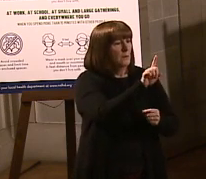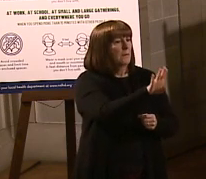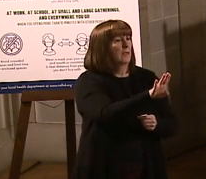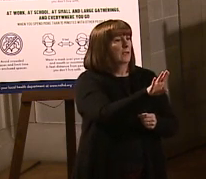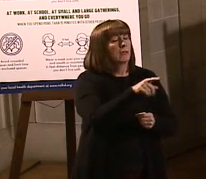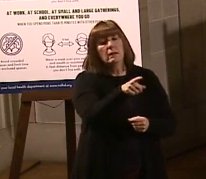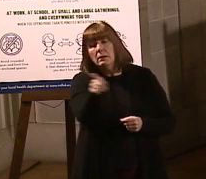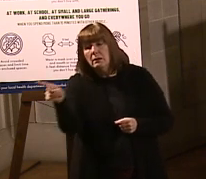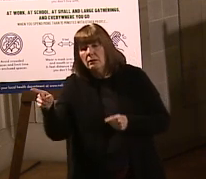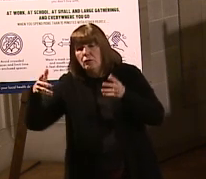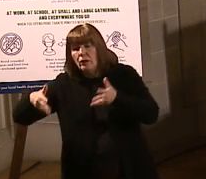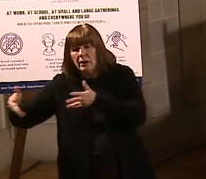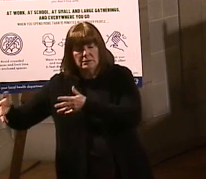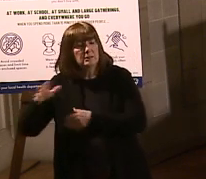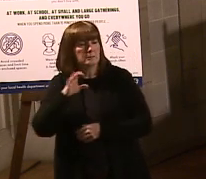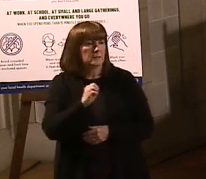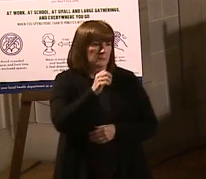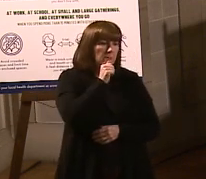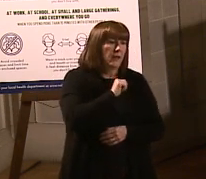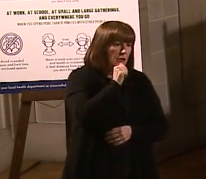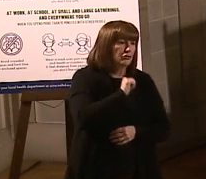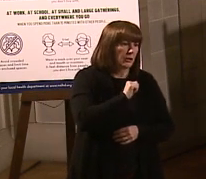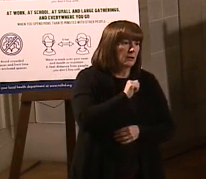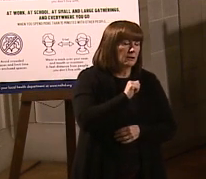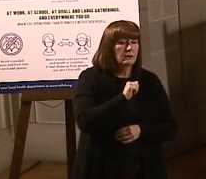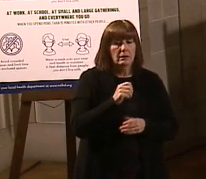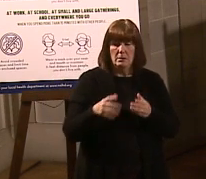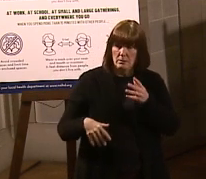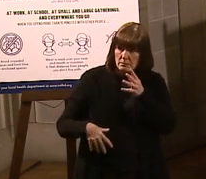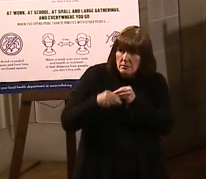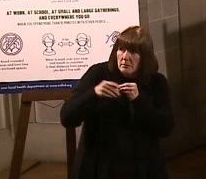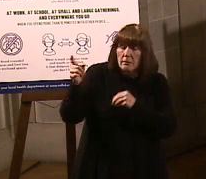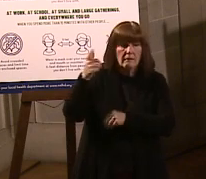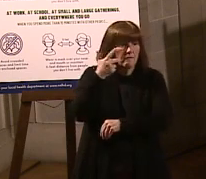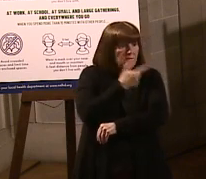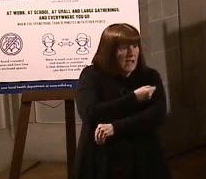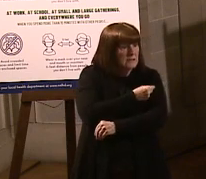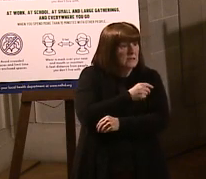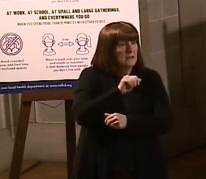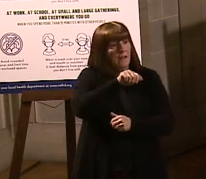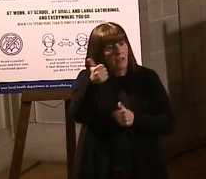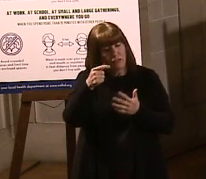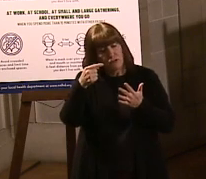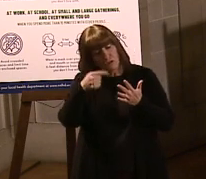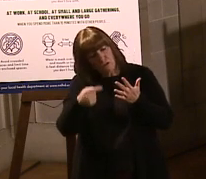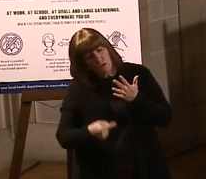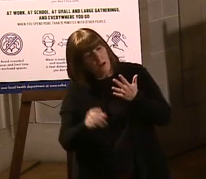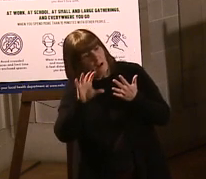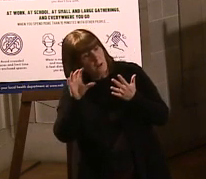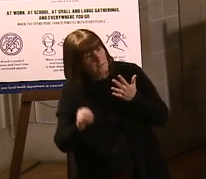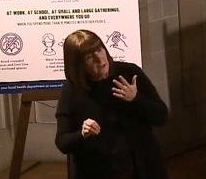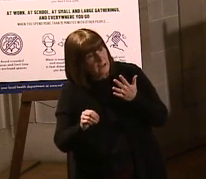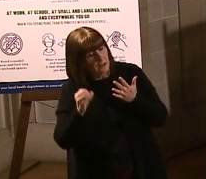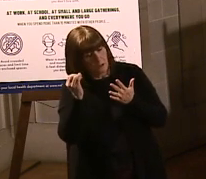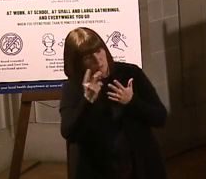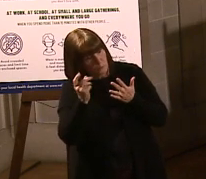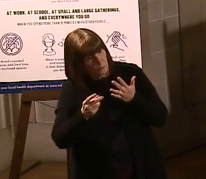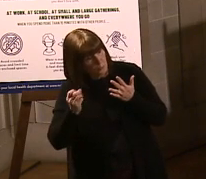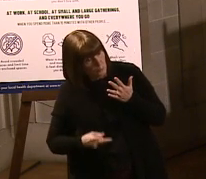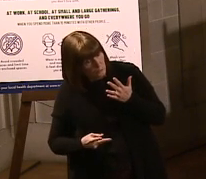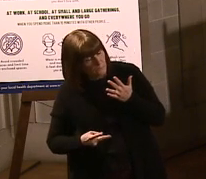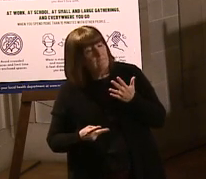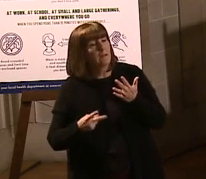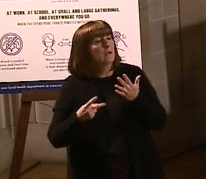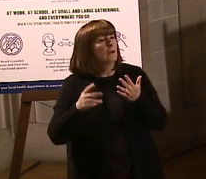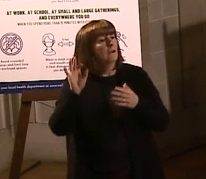of course, if we get additional vaccines approved by the federal government, you the FDA, that will allow us to be able to, assuming the federal